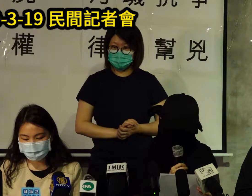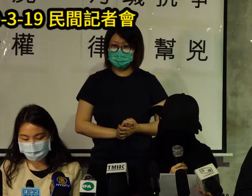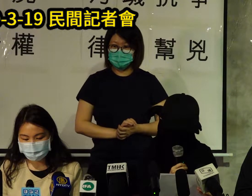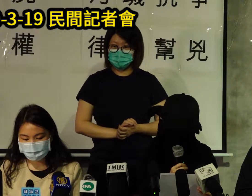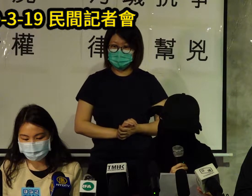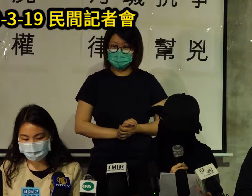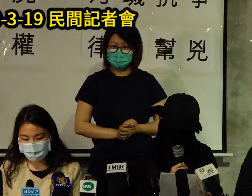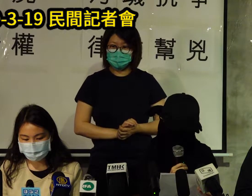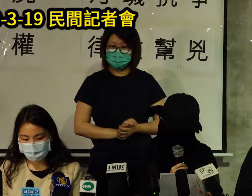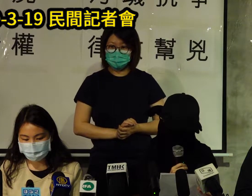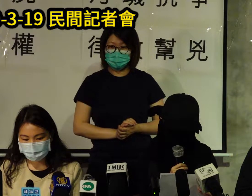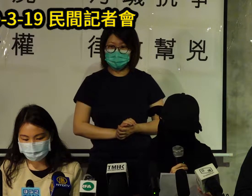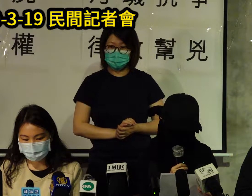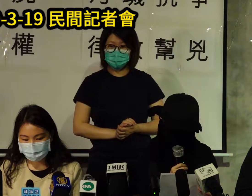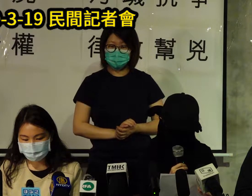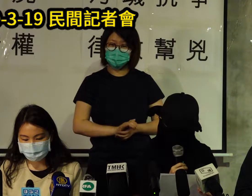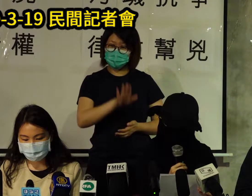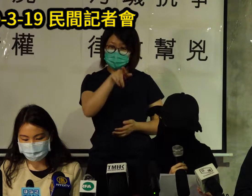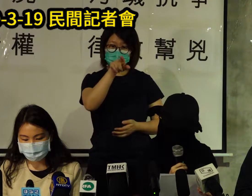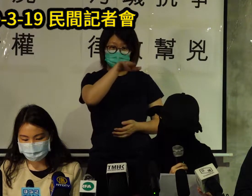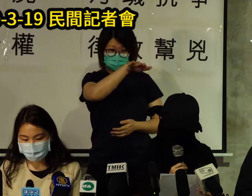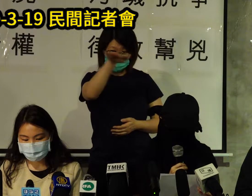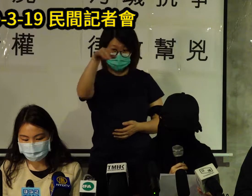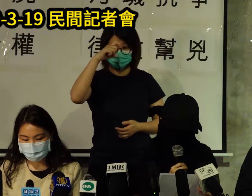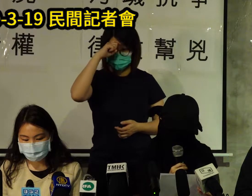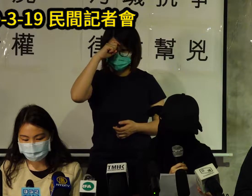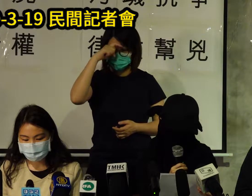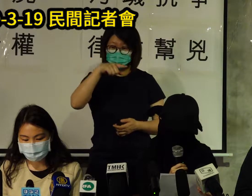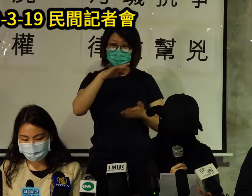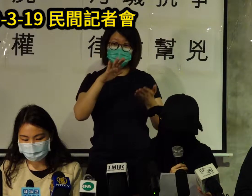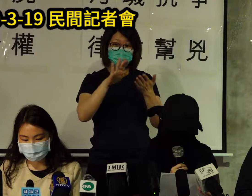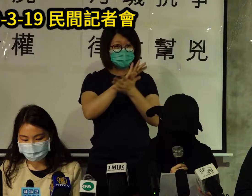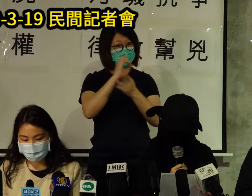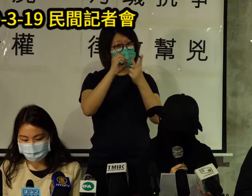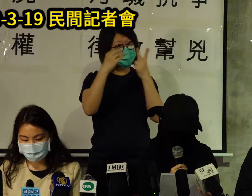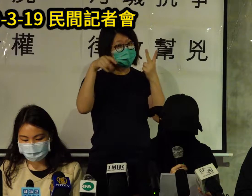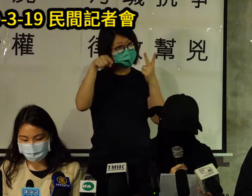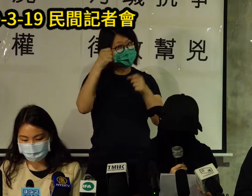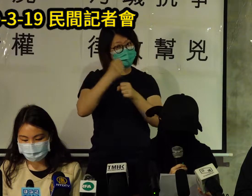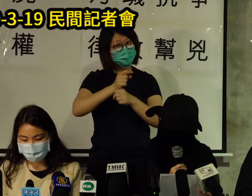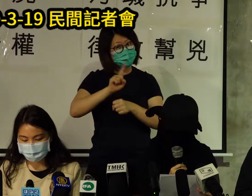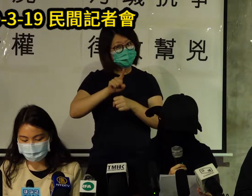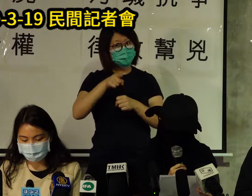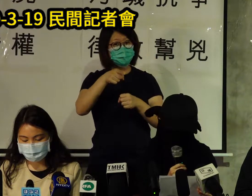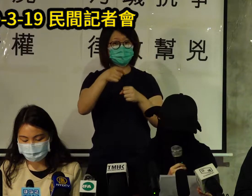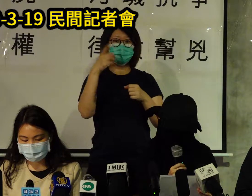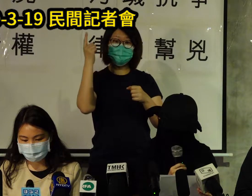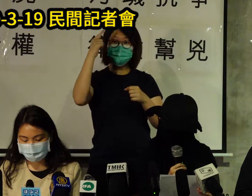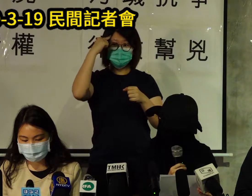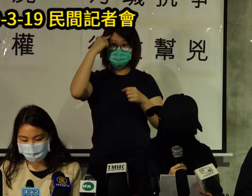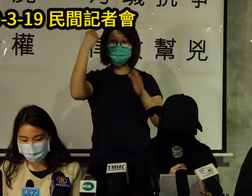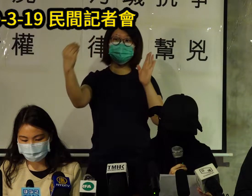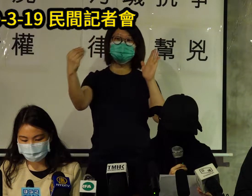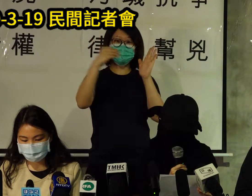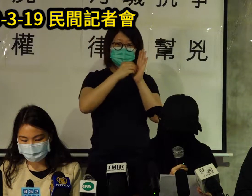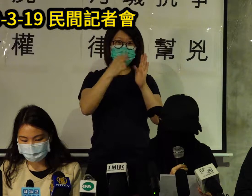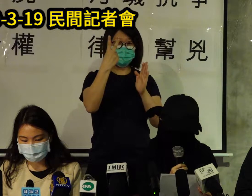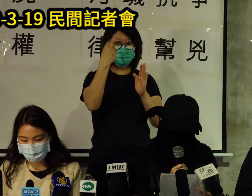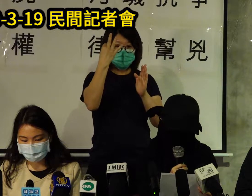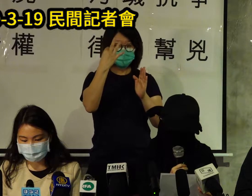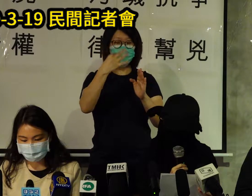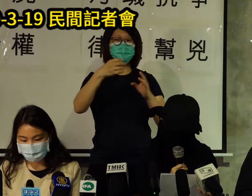mified legislative proposal with wisdom and courage once more however we worry